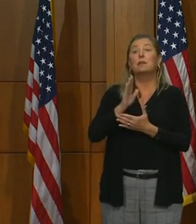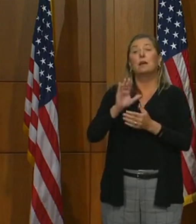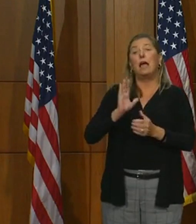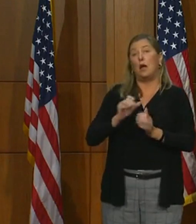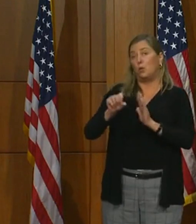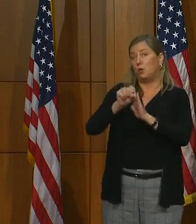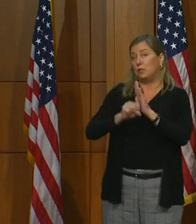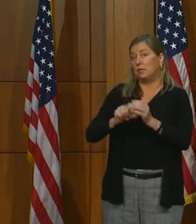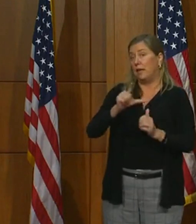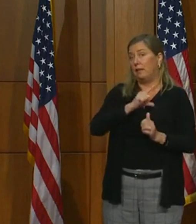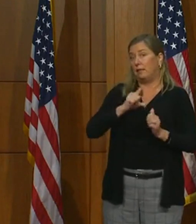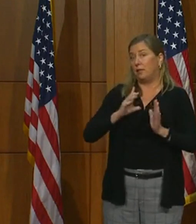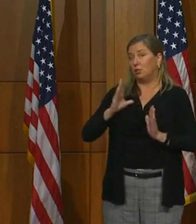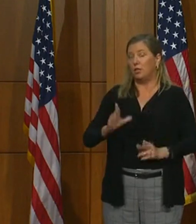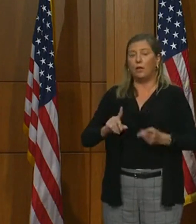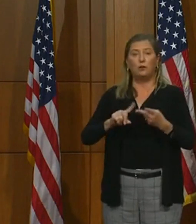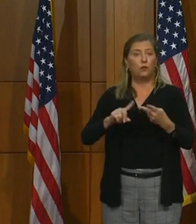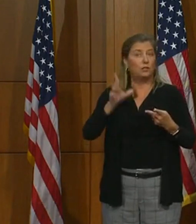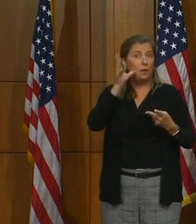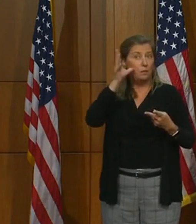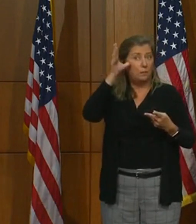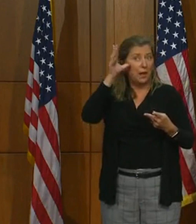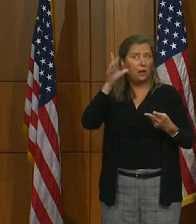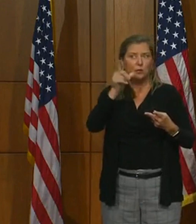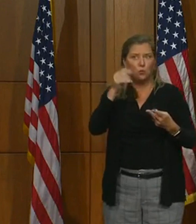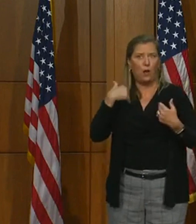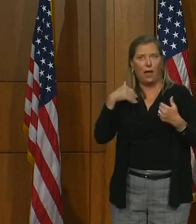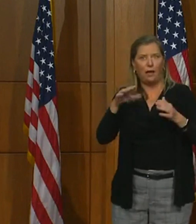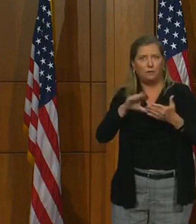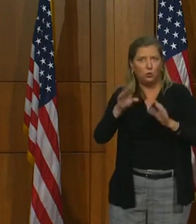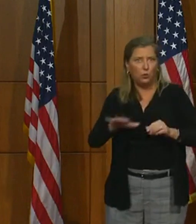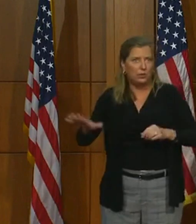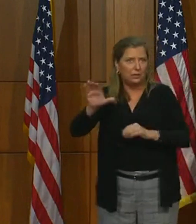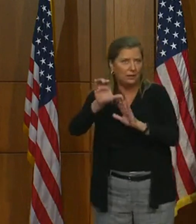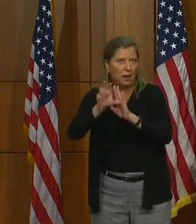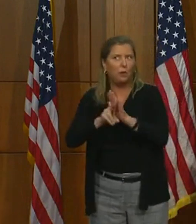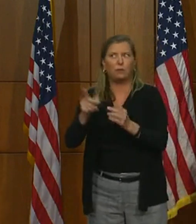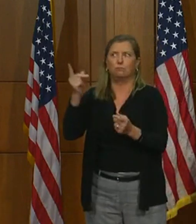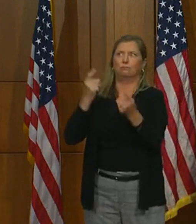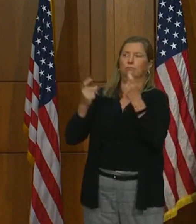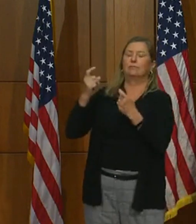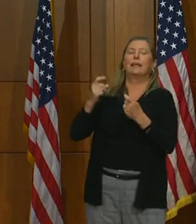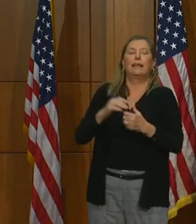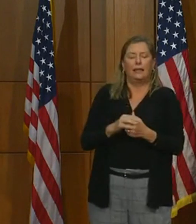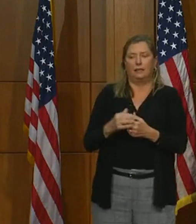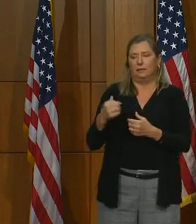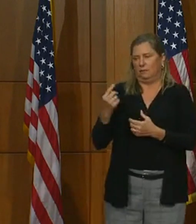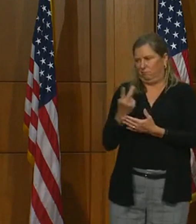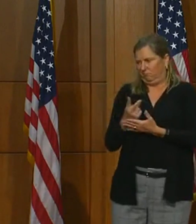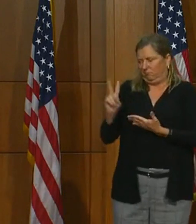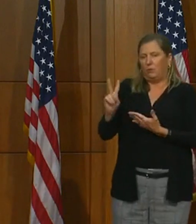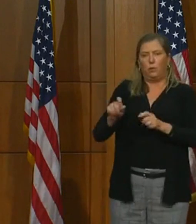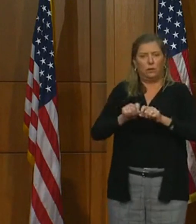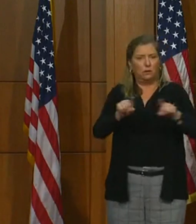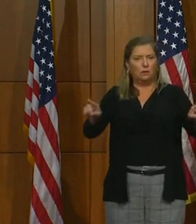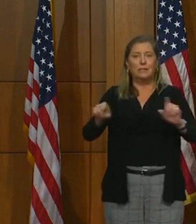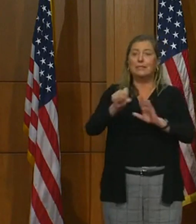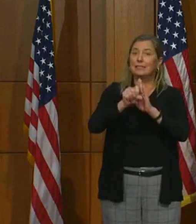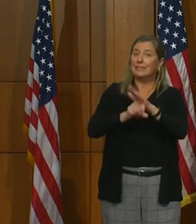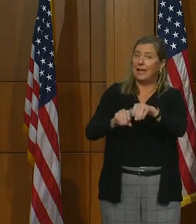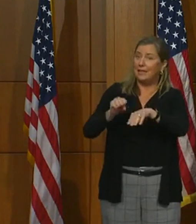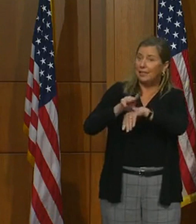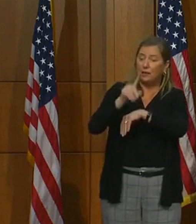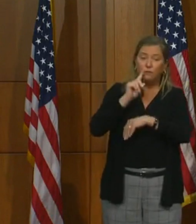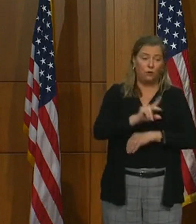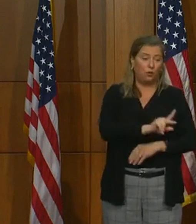legislators as well as parents of students around the Commonwealth. And a few weeks ago, we released the state's guidance for Virginia's